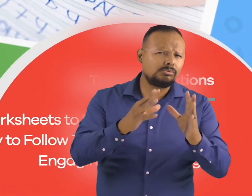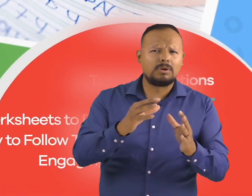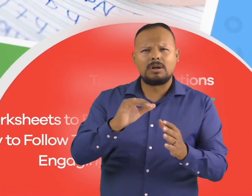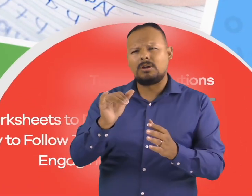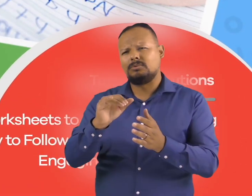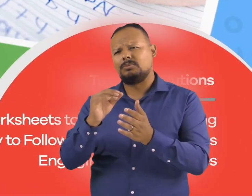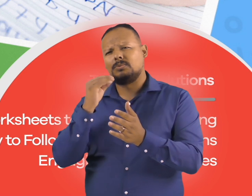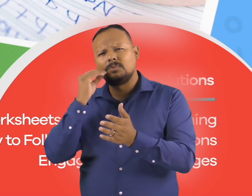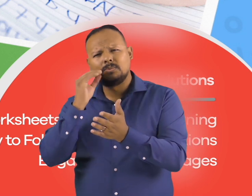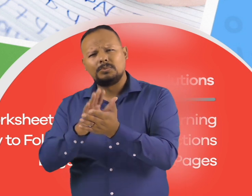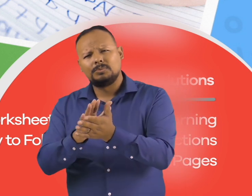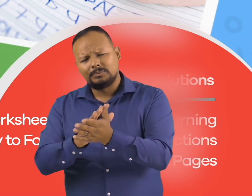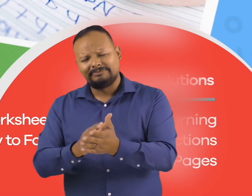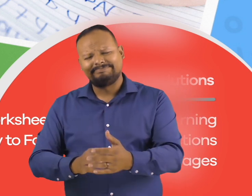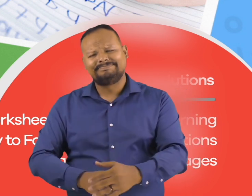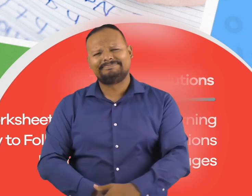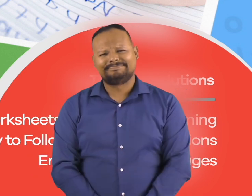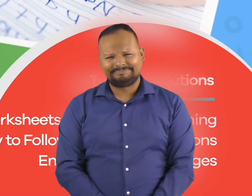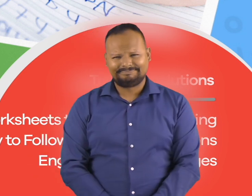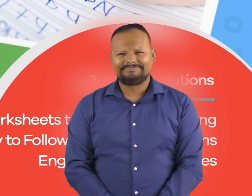and homeschoolers. Bye, everyone! Bye,